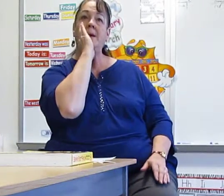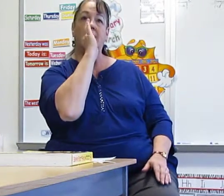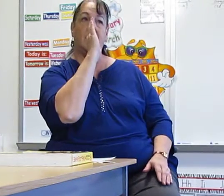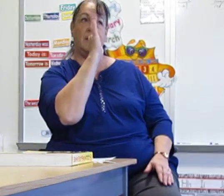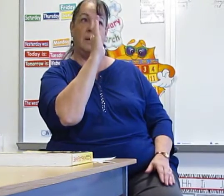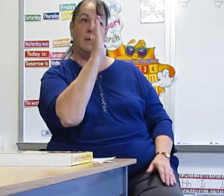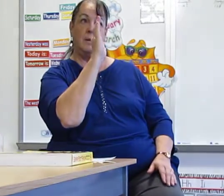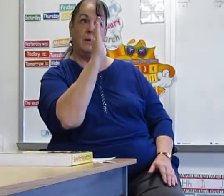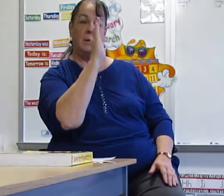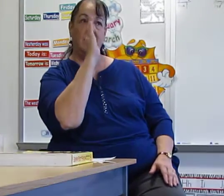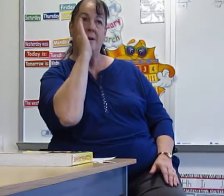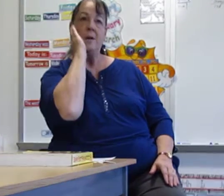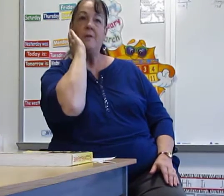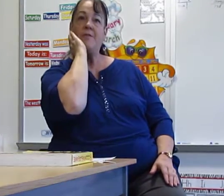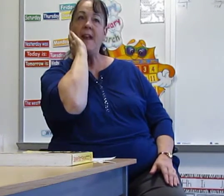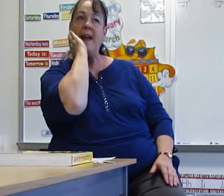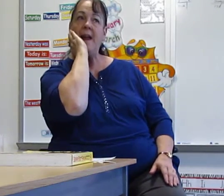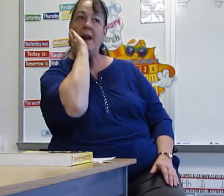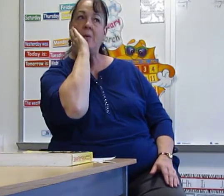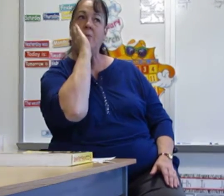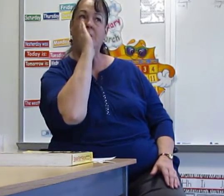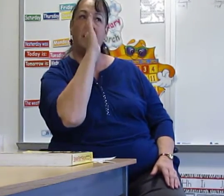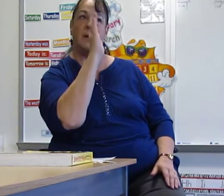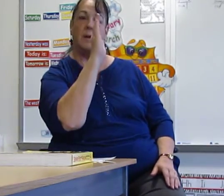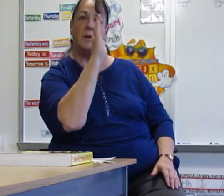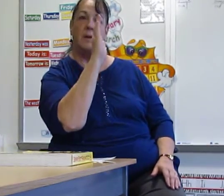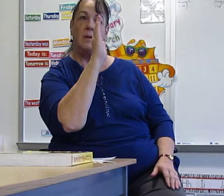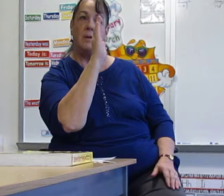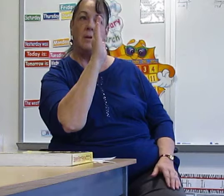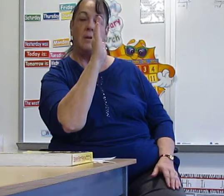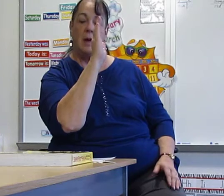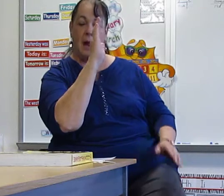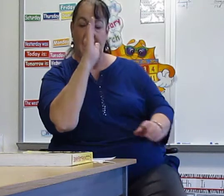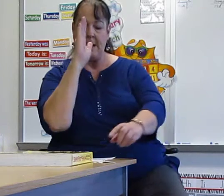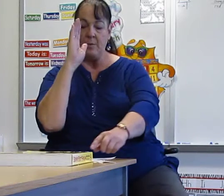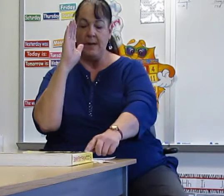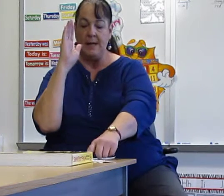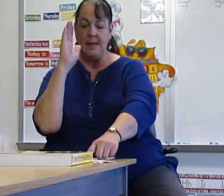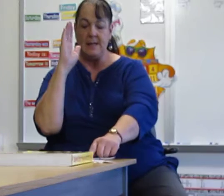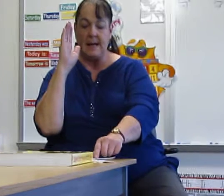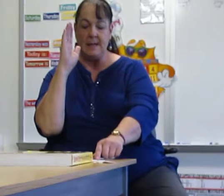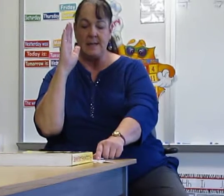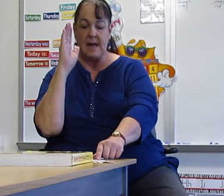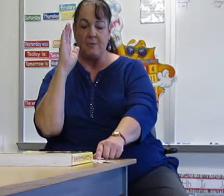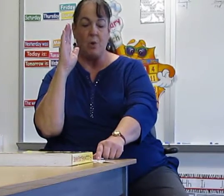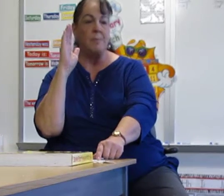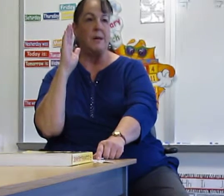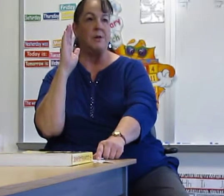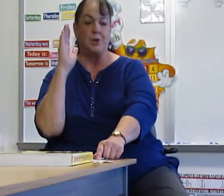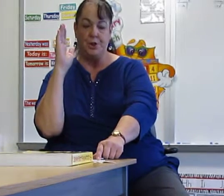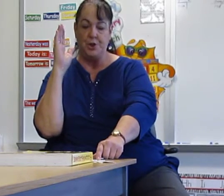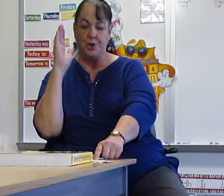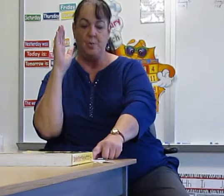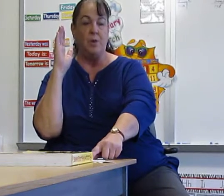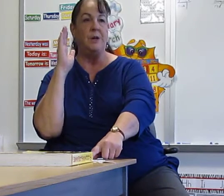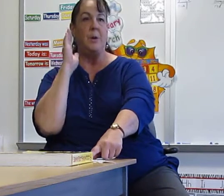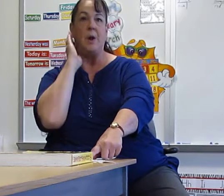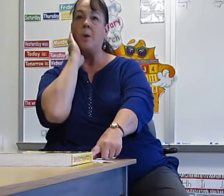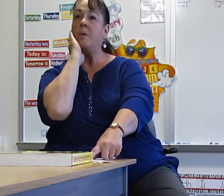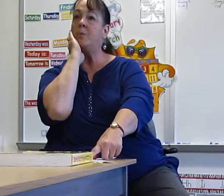Don't. Don't. Don't. Don't. Don't. Don't. And I really need to take these out of order because could, should, and would go along with